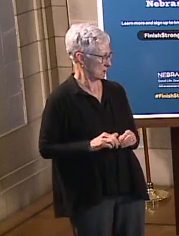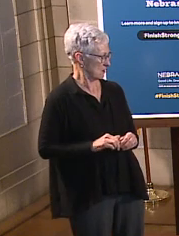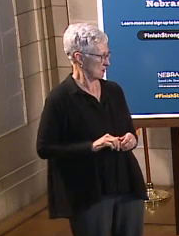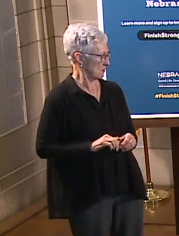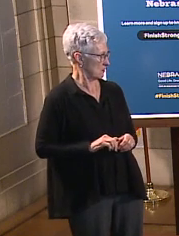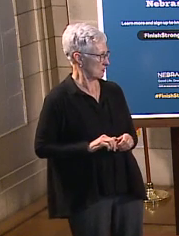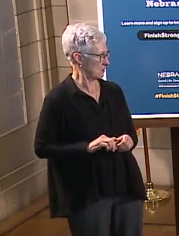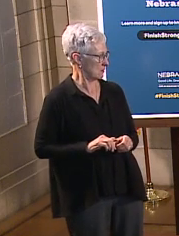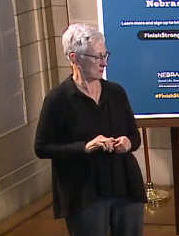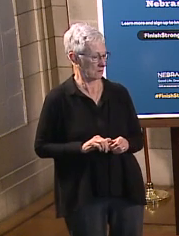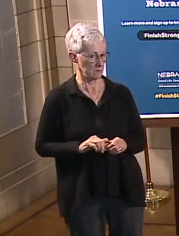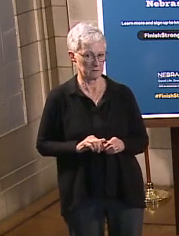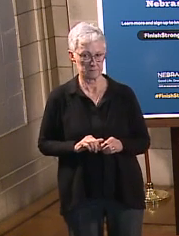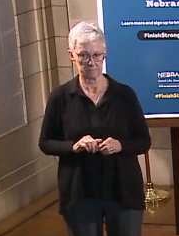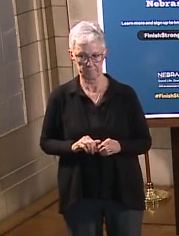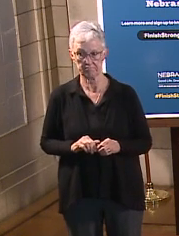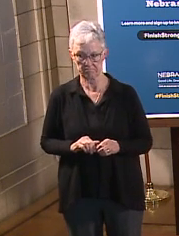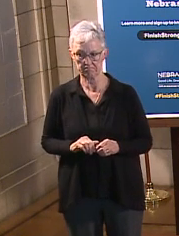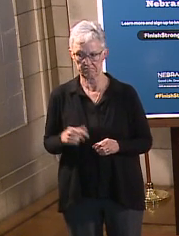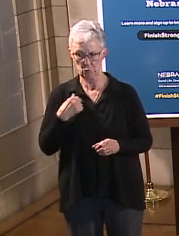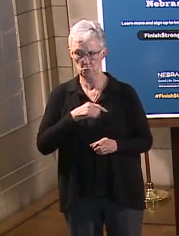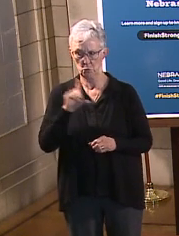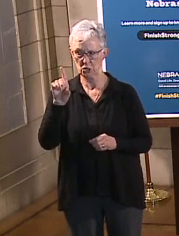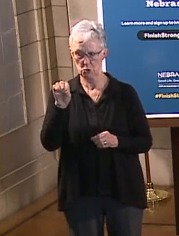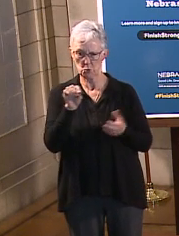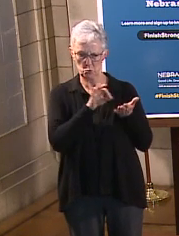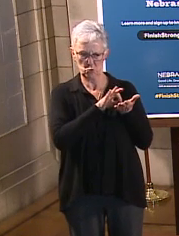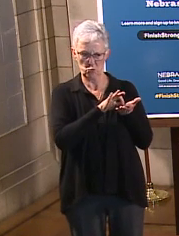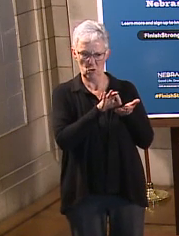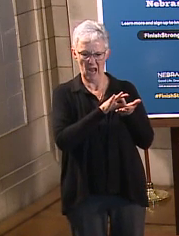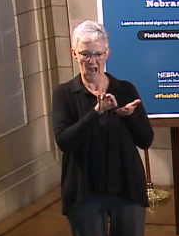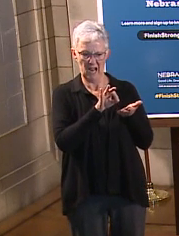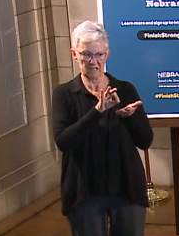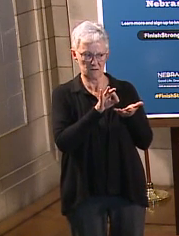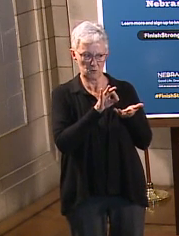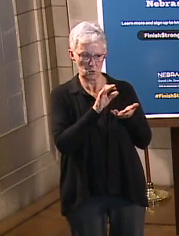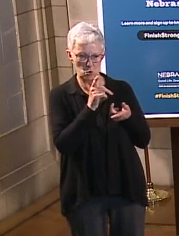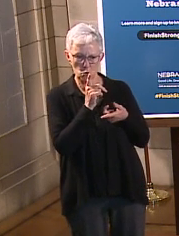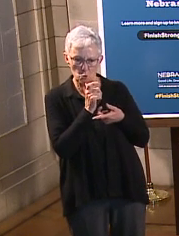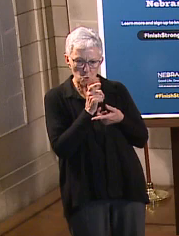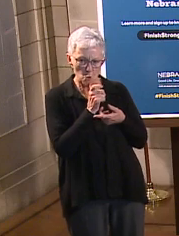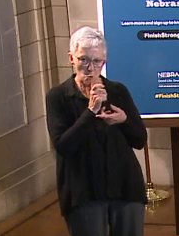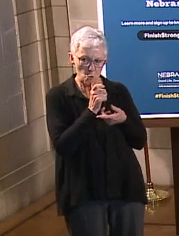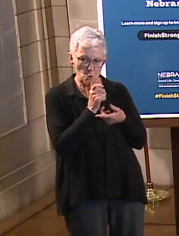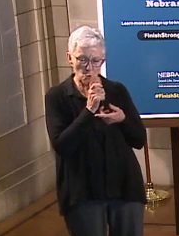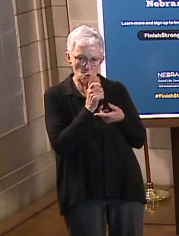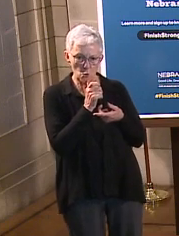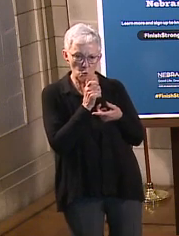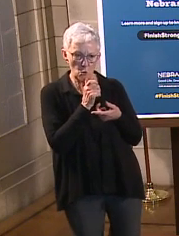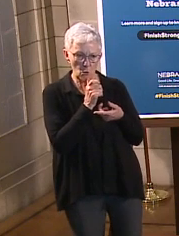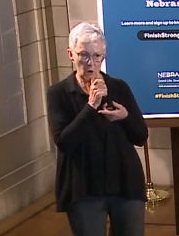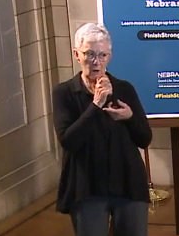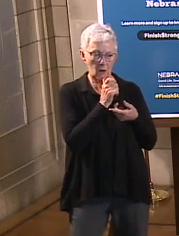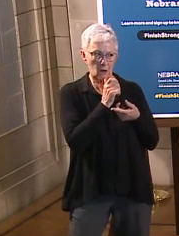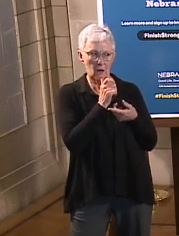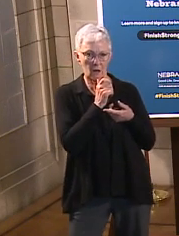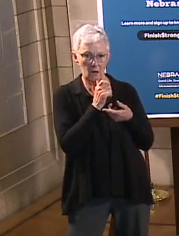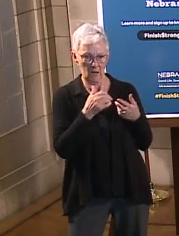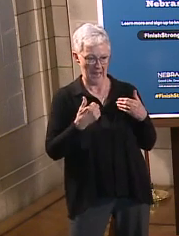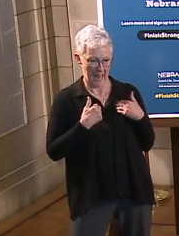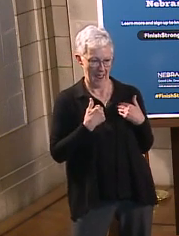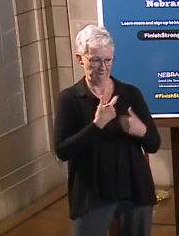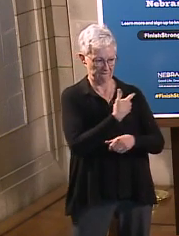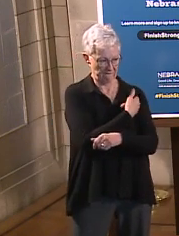So we do track that with regards to breakthrough after